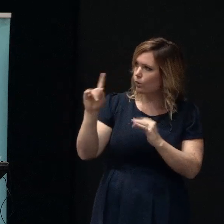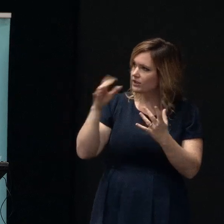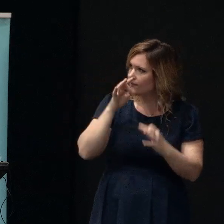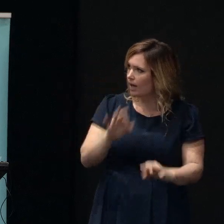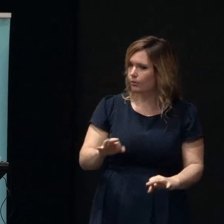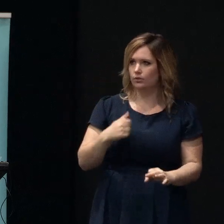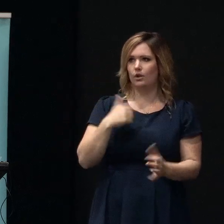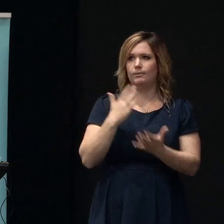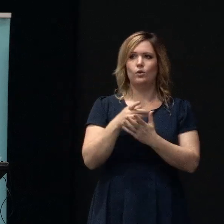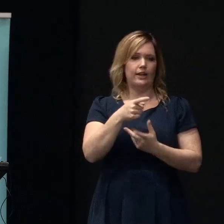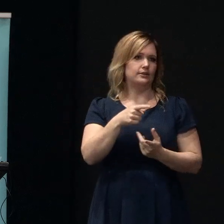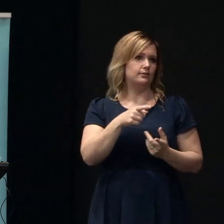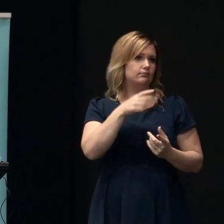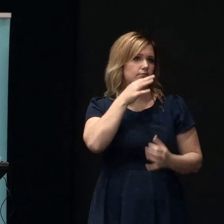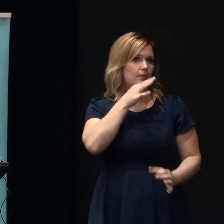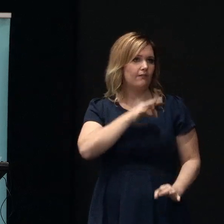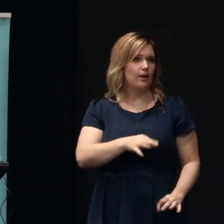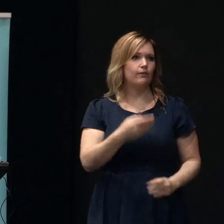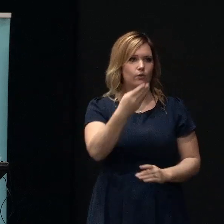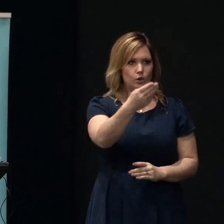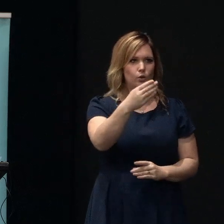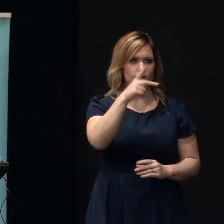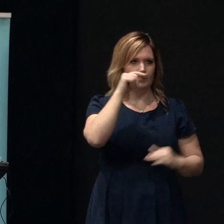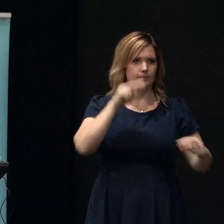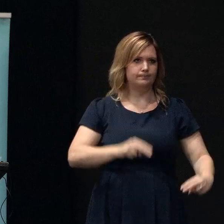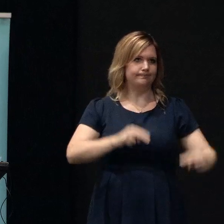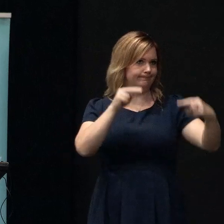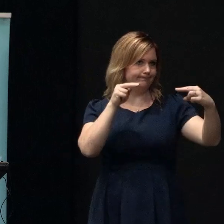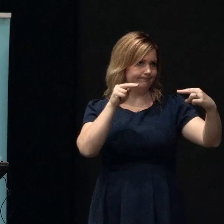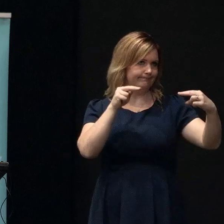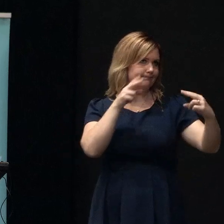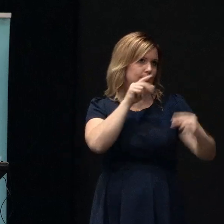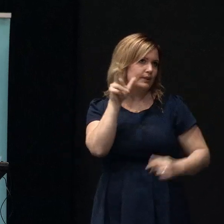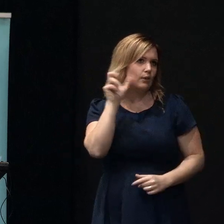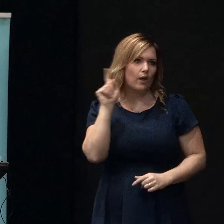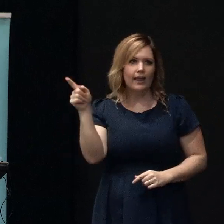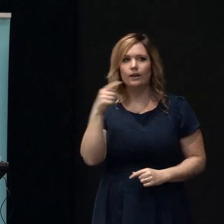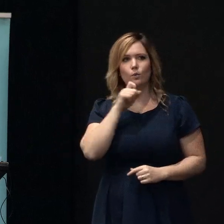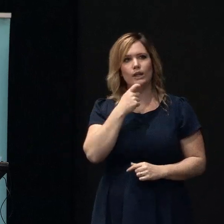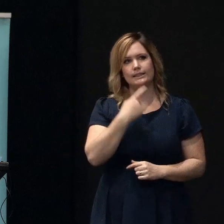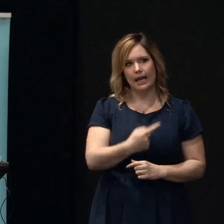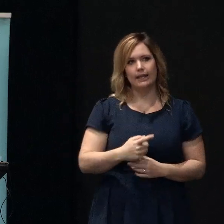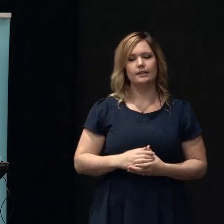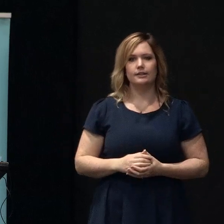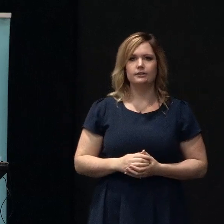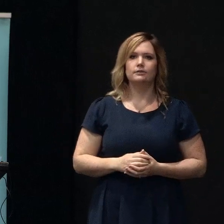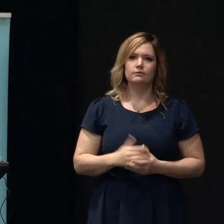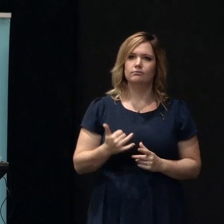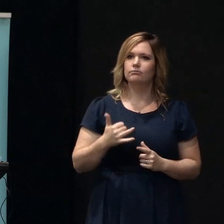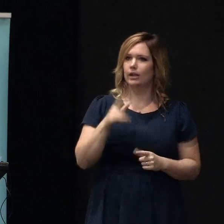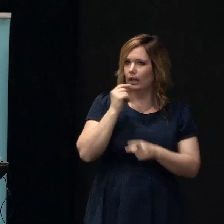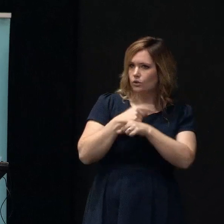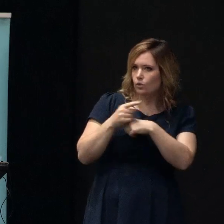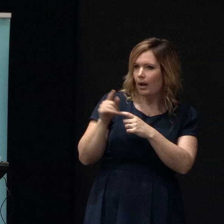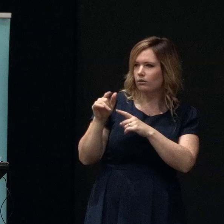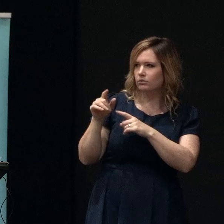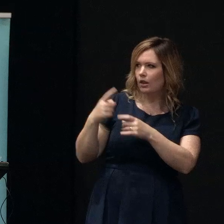do it that's an opportunity then to look in their eyes and actually hear what they have to say and maybe it's the quality of the